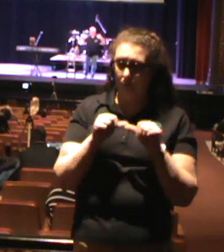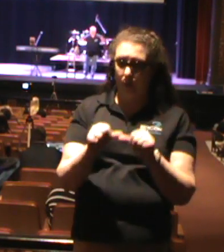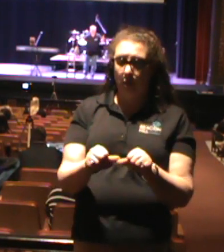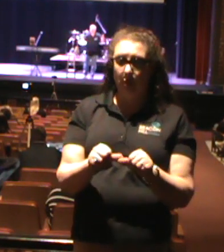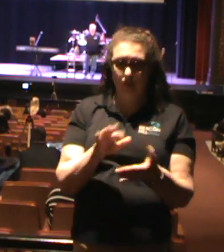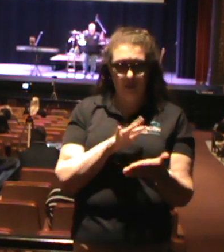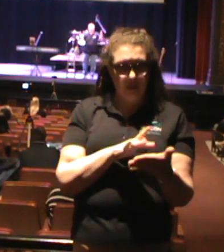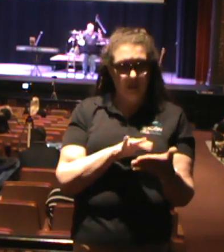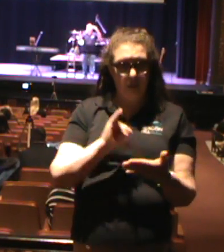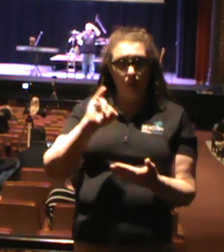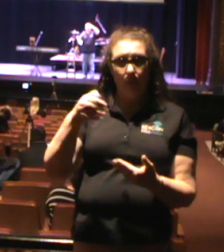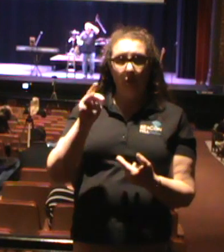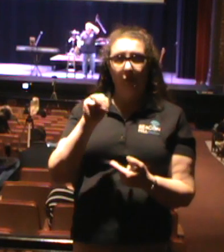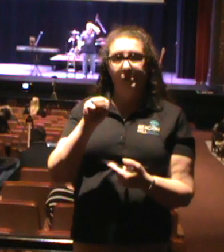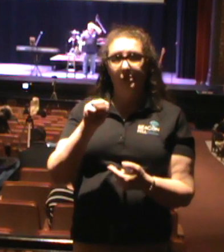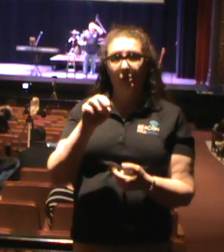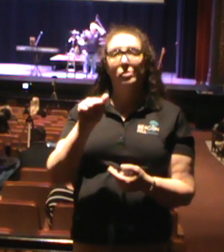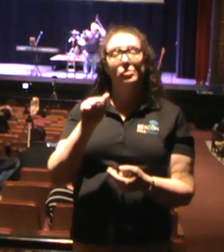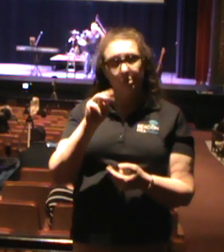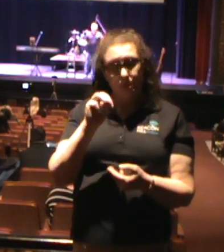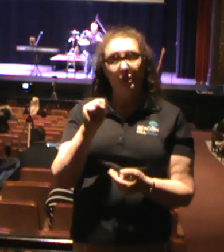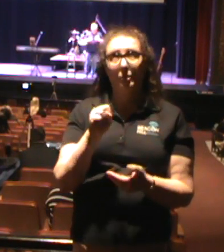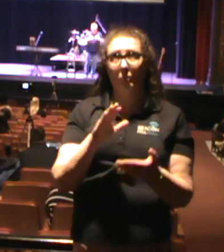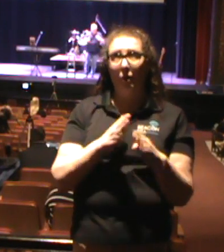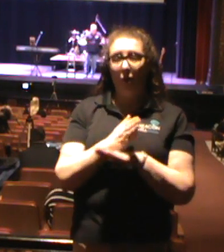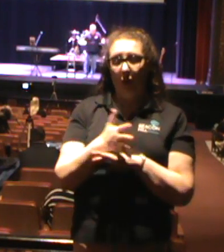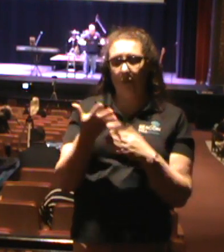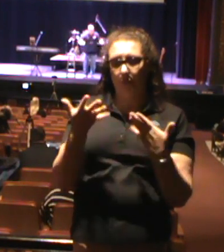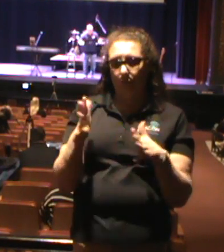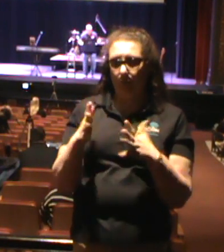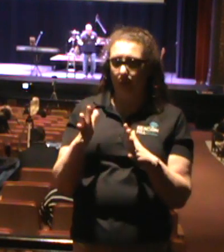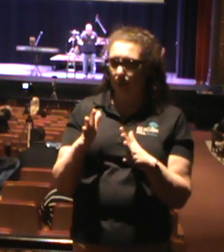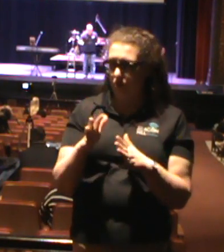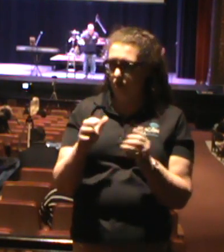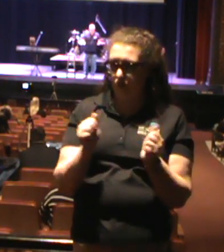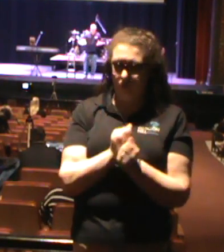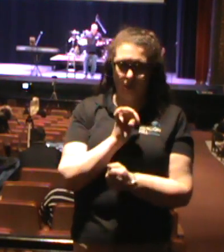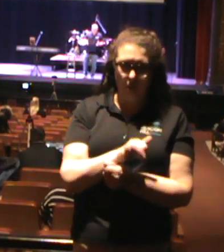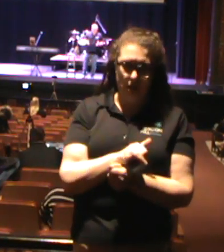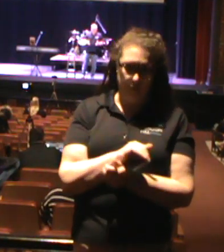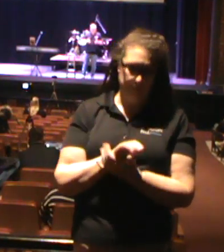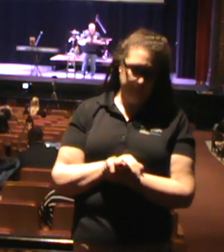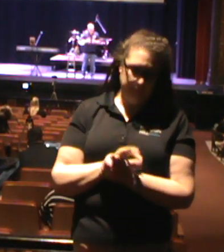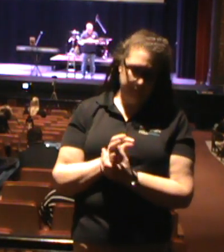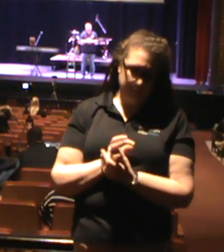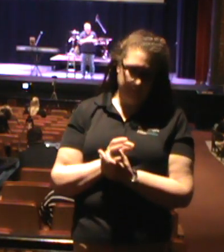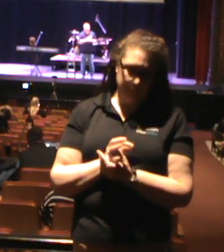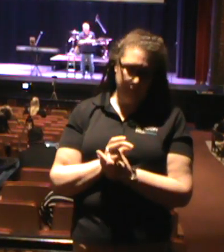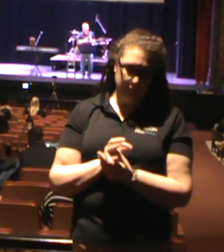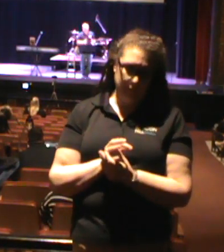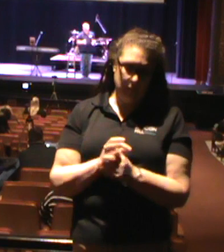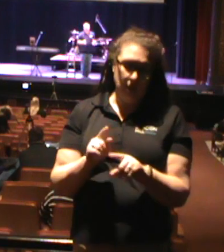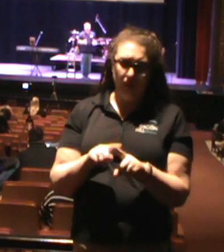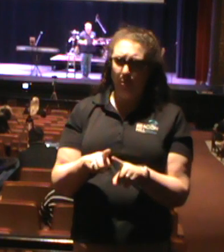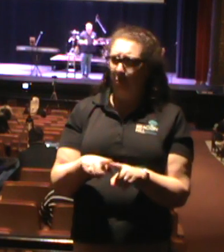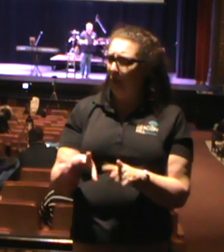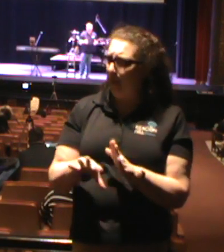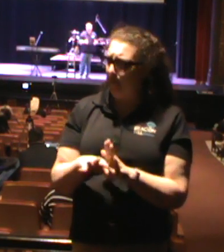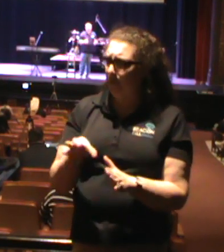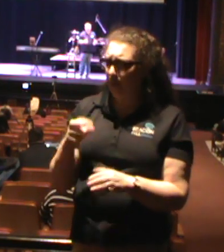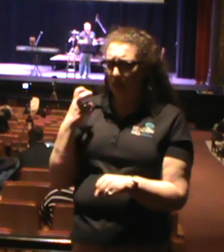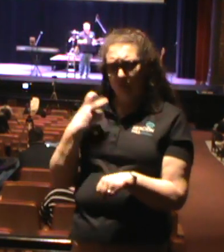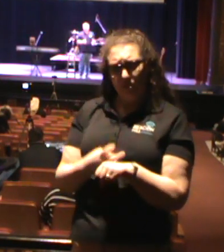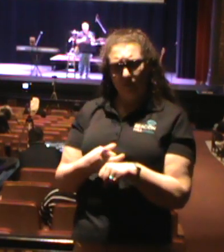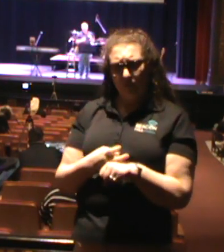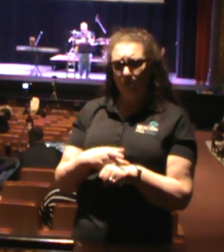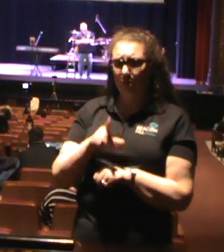James after we're done with Daniel. And we're looking forward to what God's going to do there. But I found how difficult it is